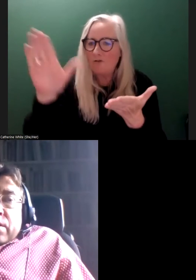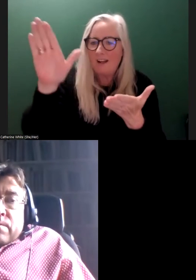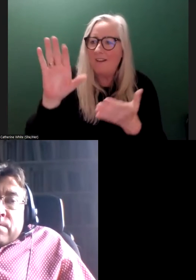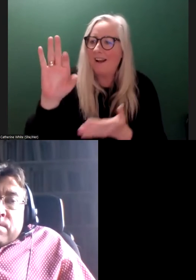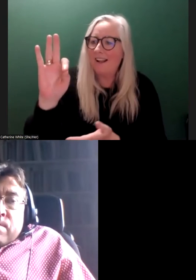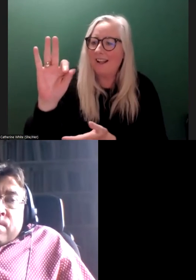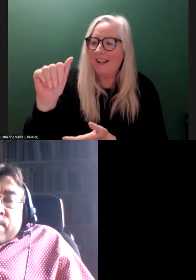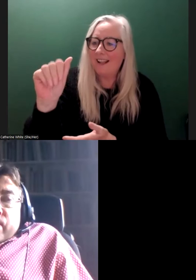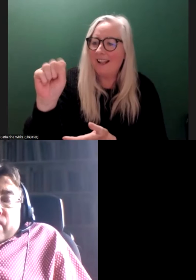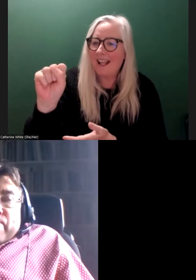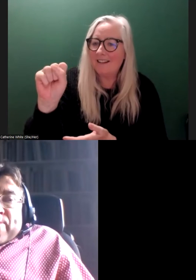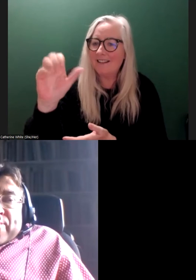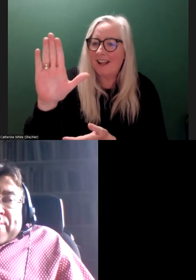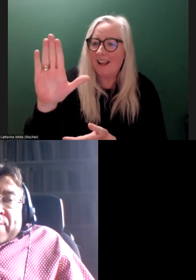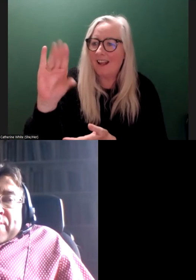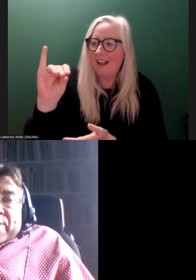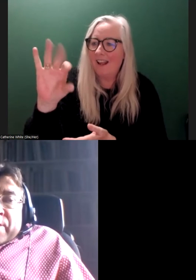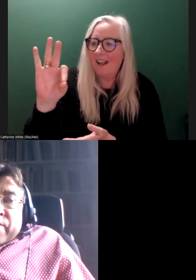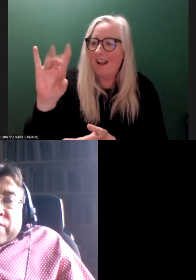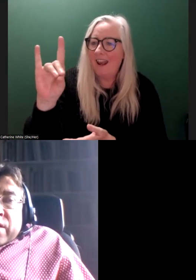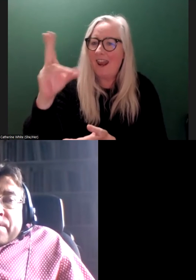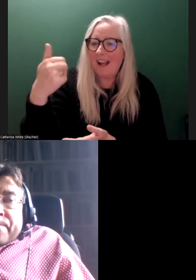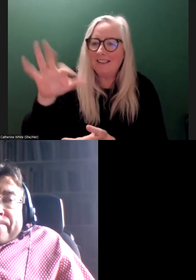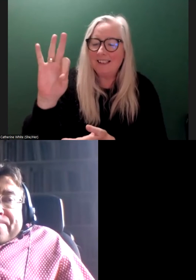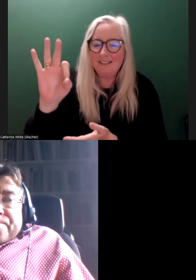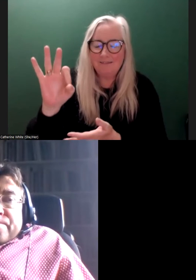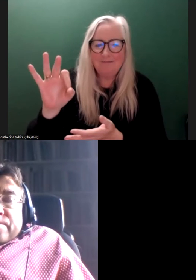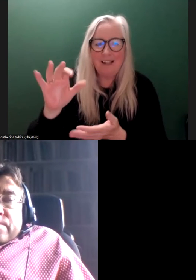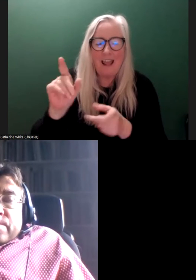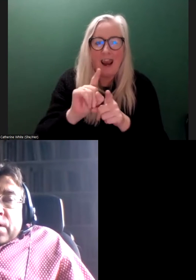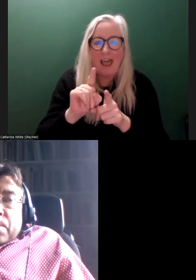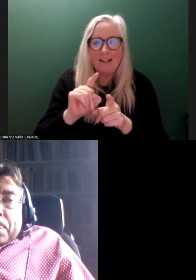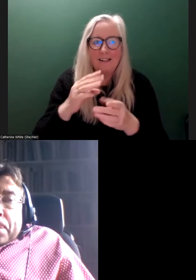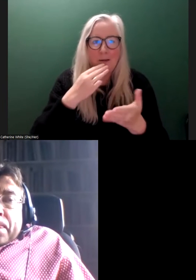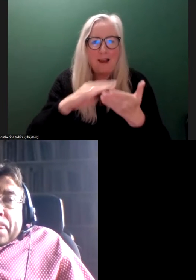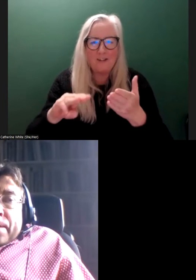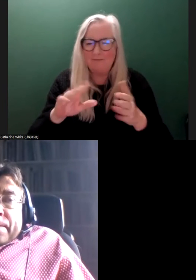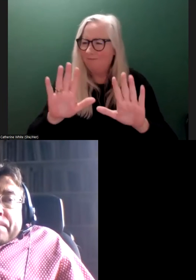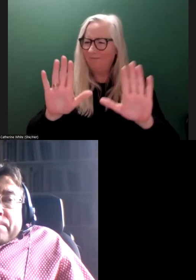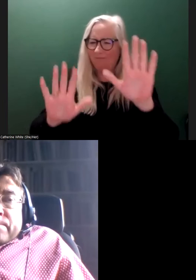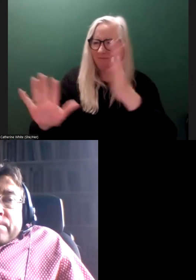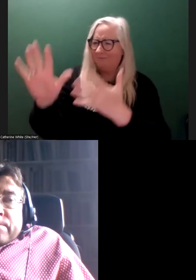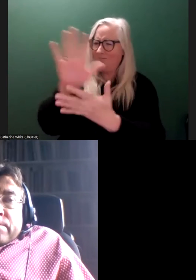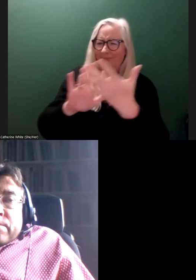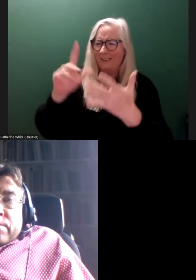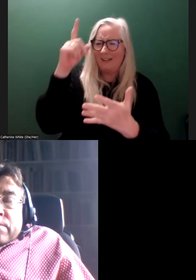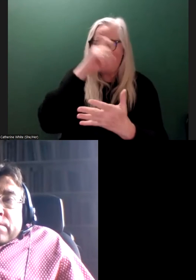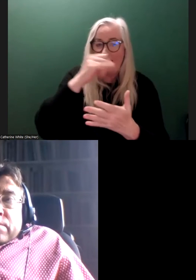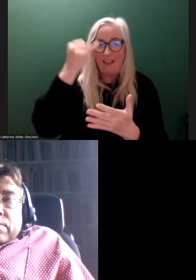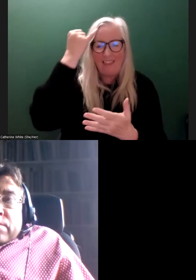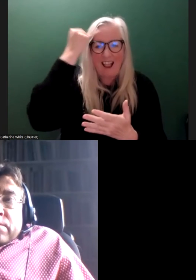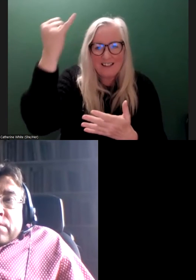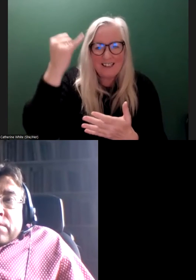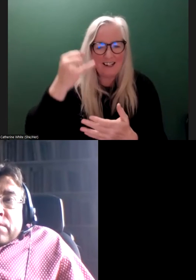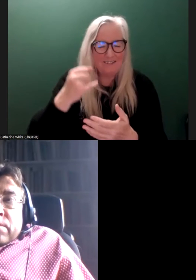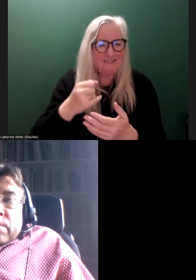gaslighting. That's what I would do. I would get rid of the fact that the messages are being difficult to understand about ideologies have been difficult